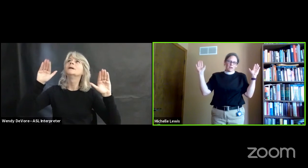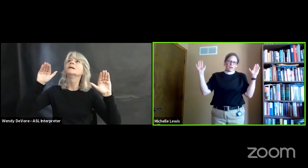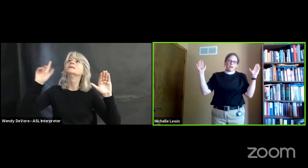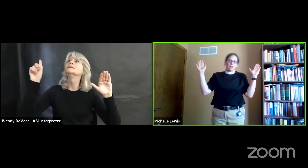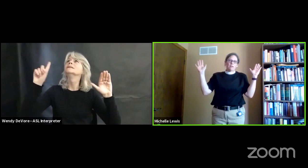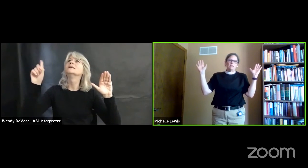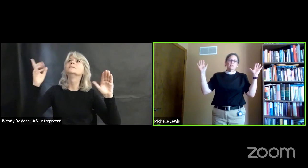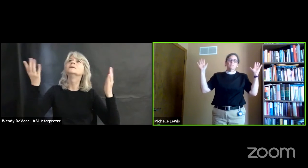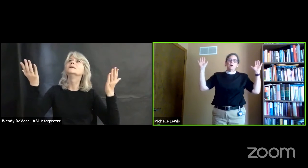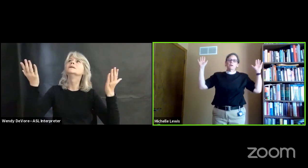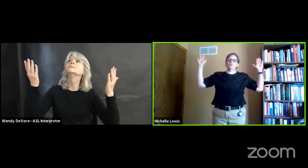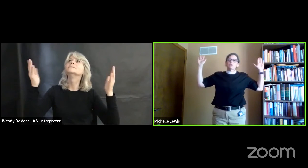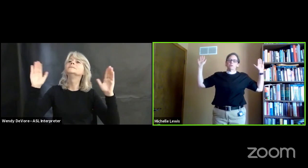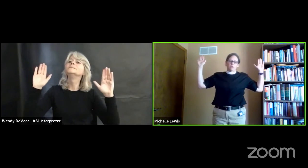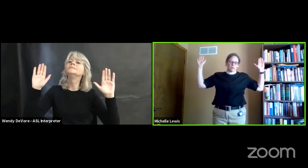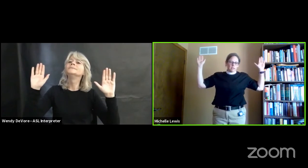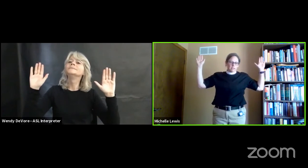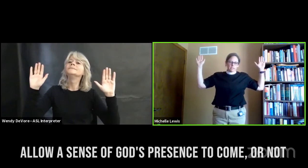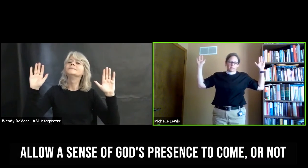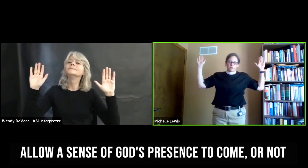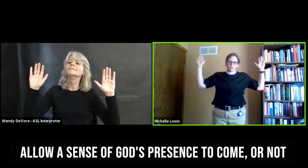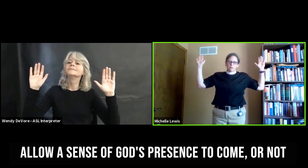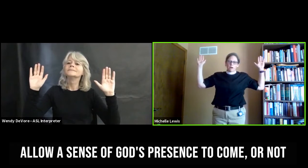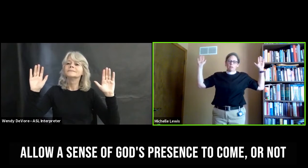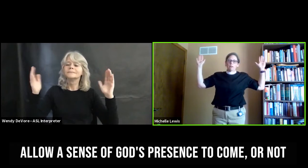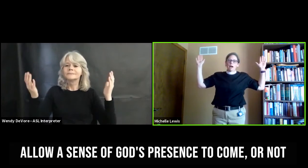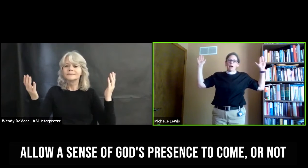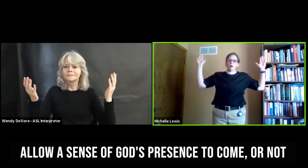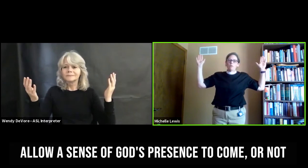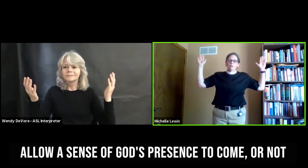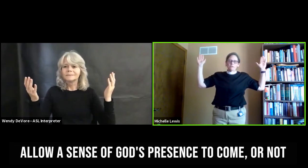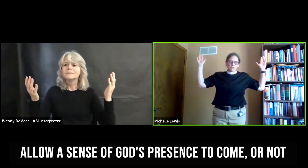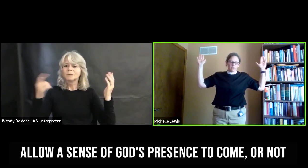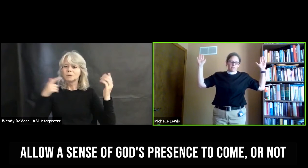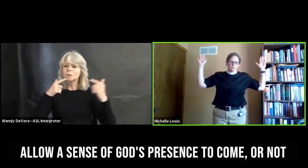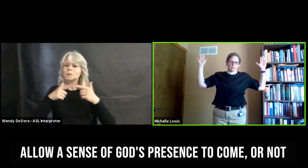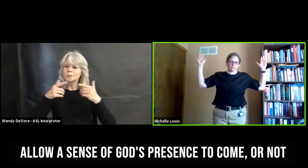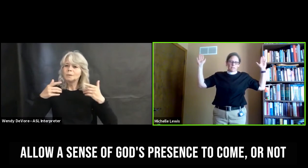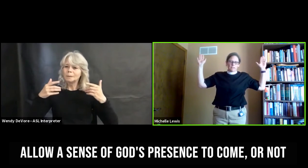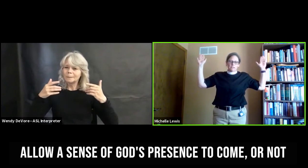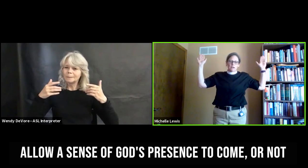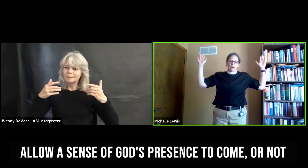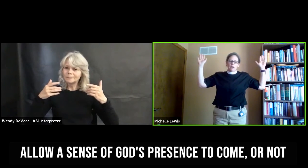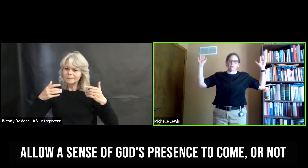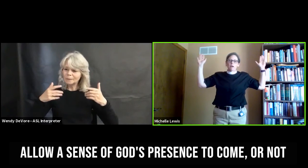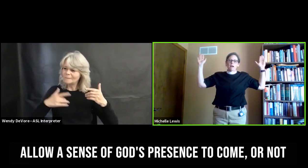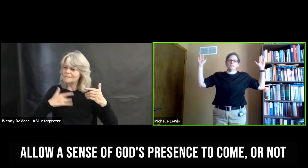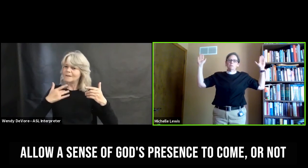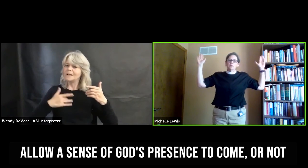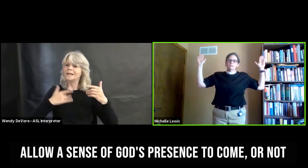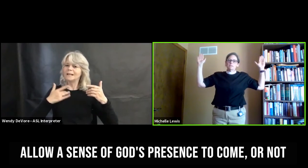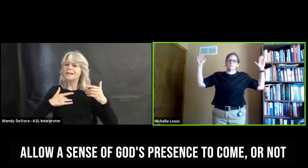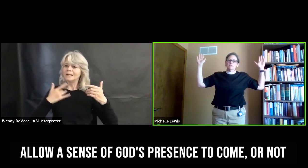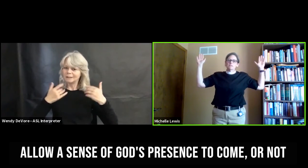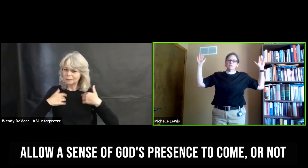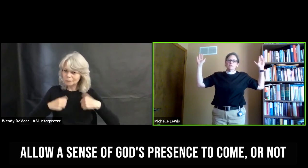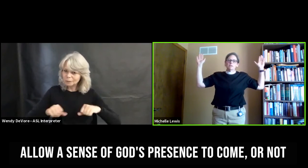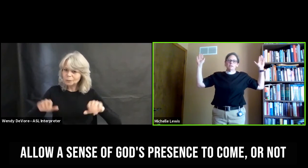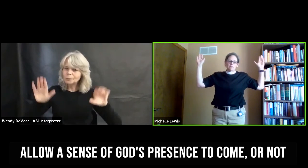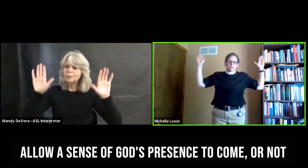this posture the goal is to allow yourself a sense of God's presence to